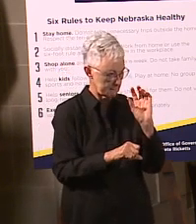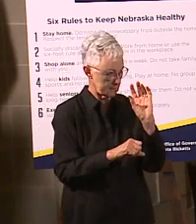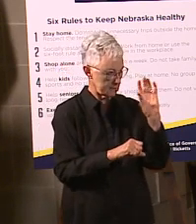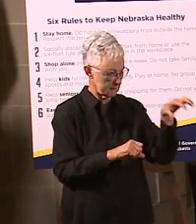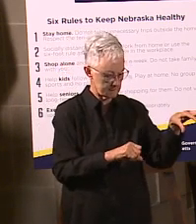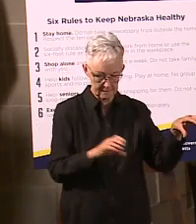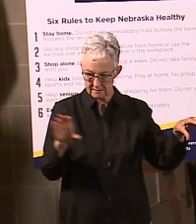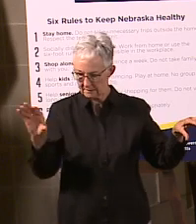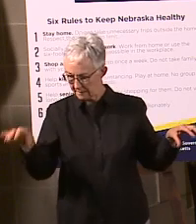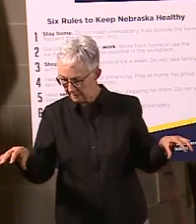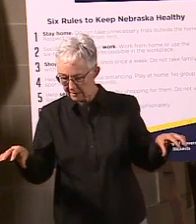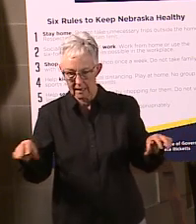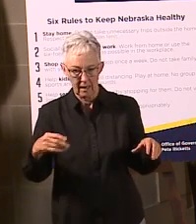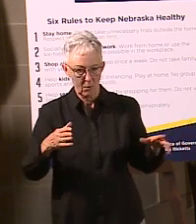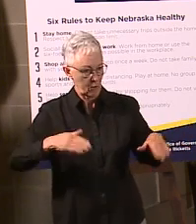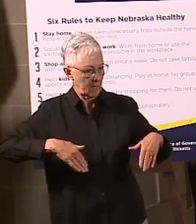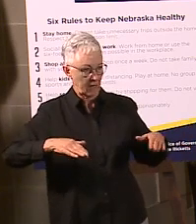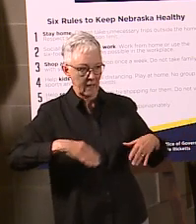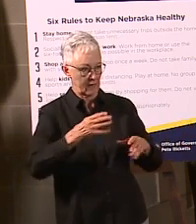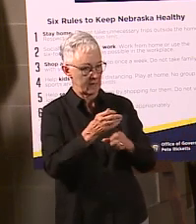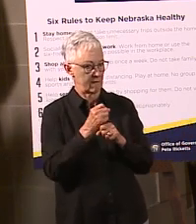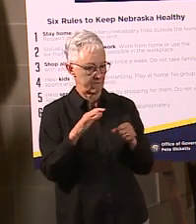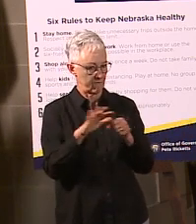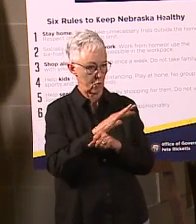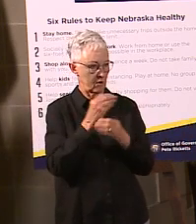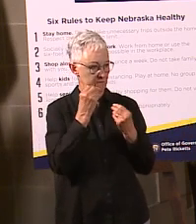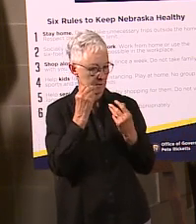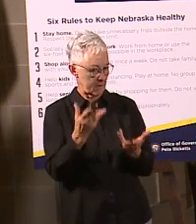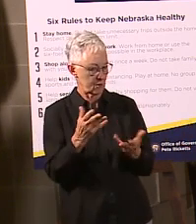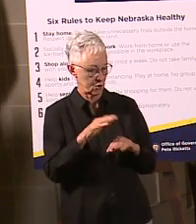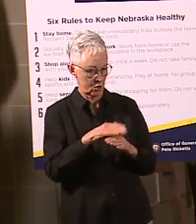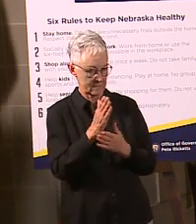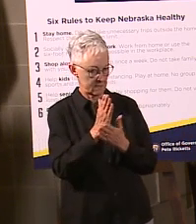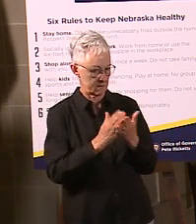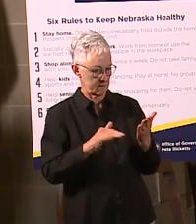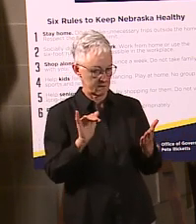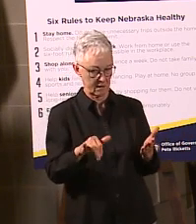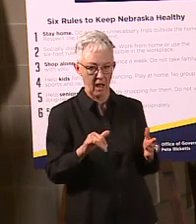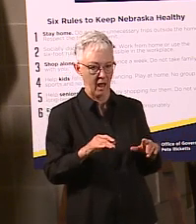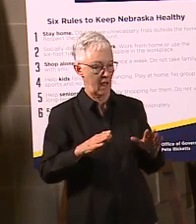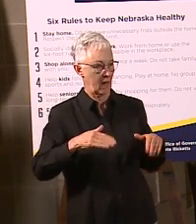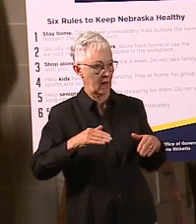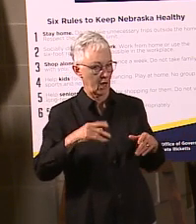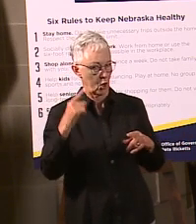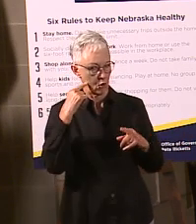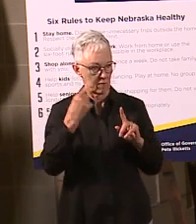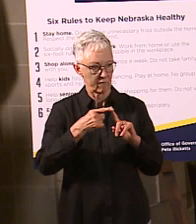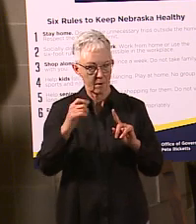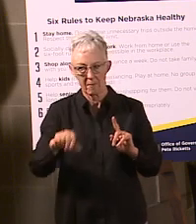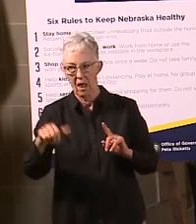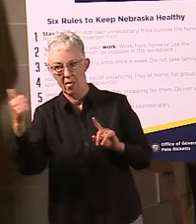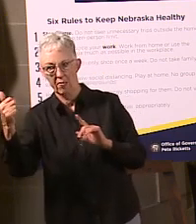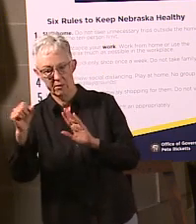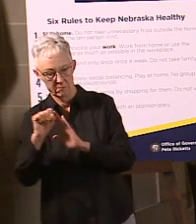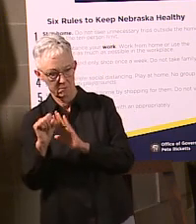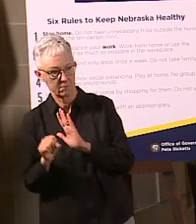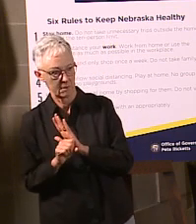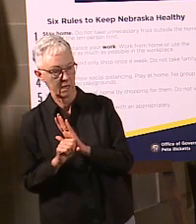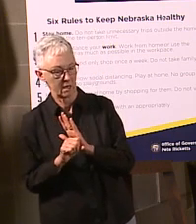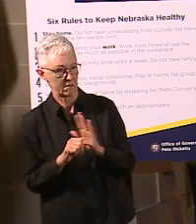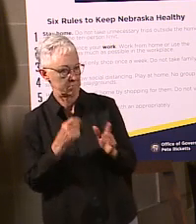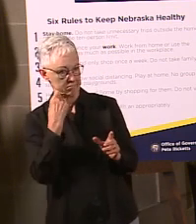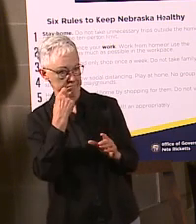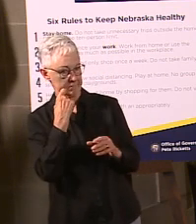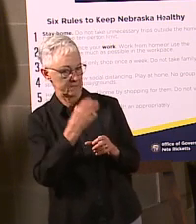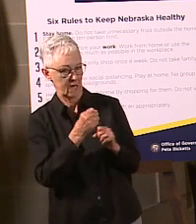really not supposed to adjudicate their claim. And we have a lot of those where we've not heard back from other states. I just worked, got two emails